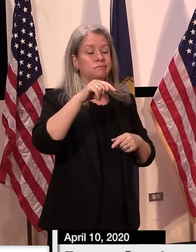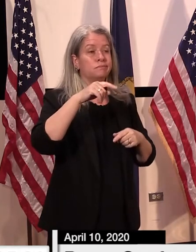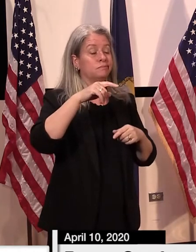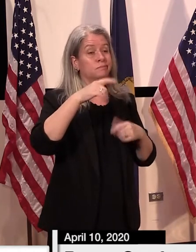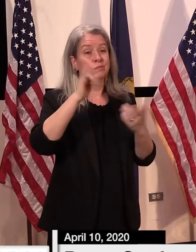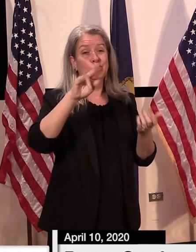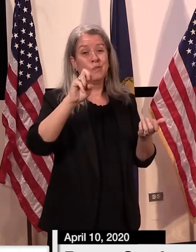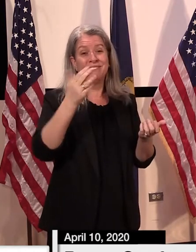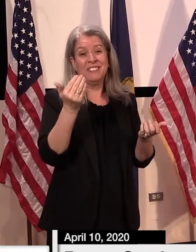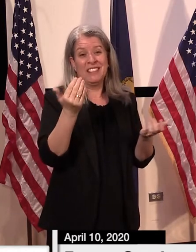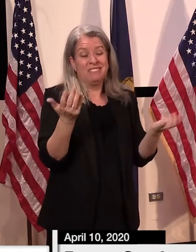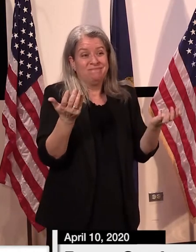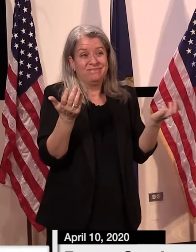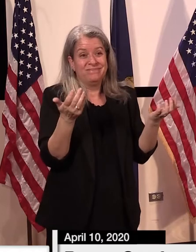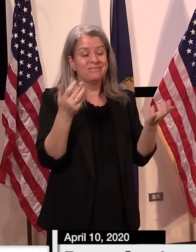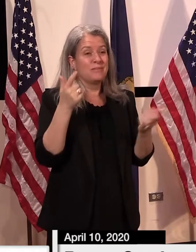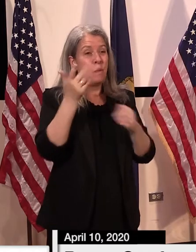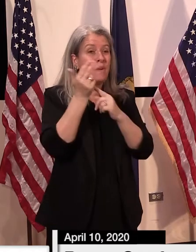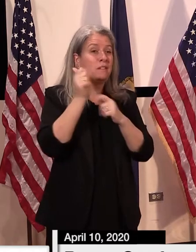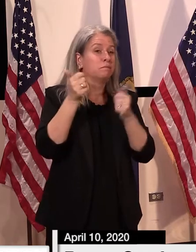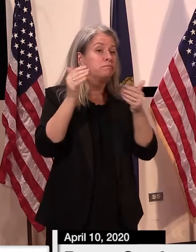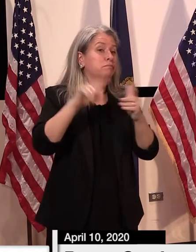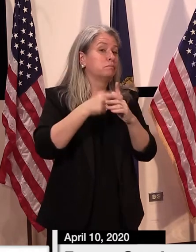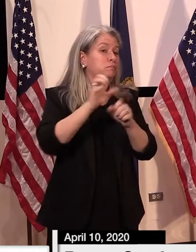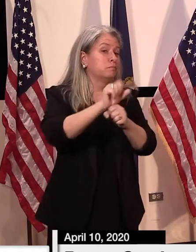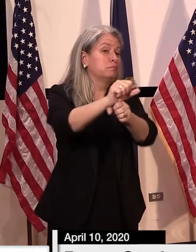date so that they could start taking reservations.